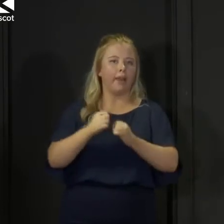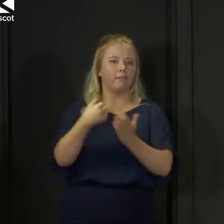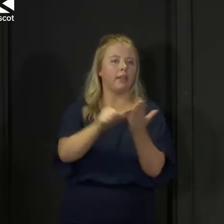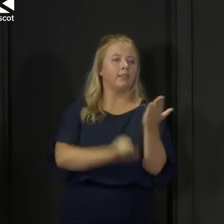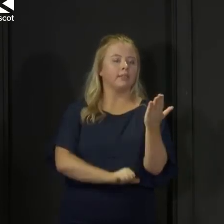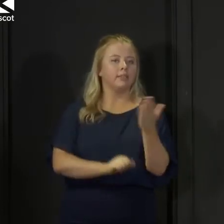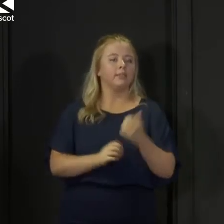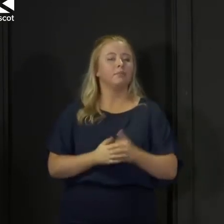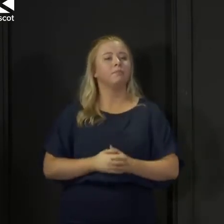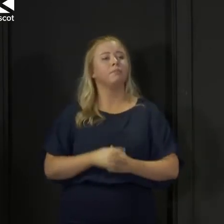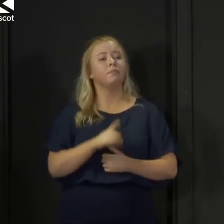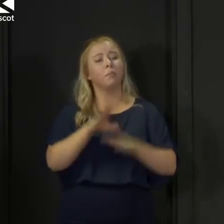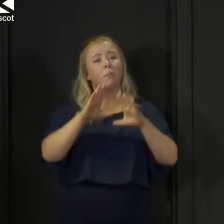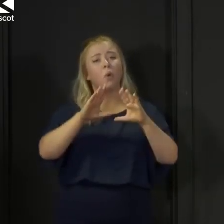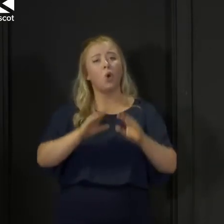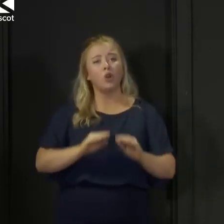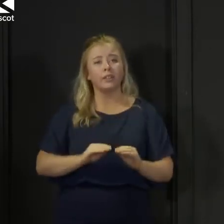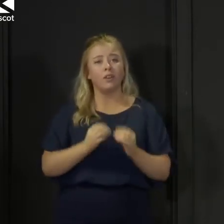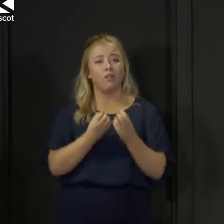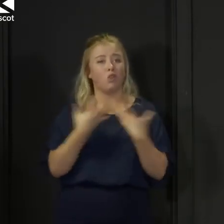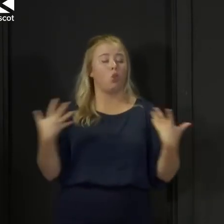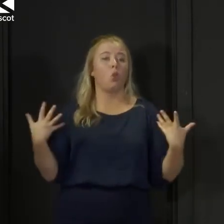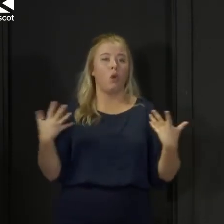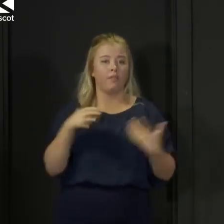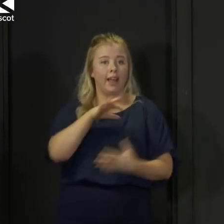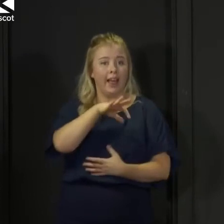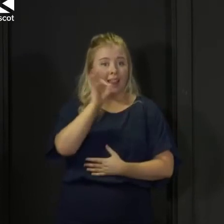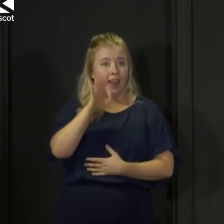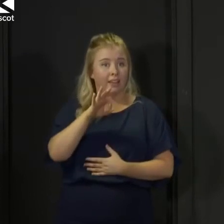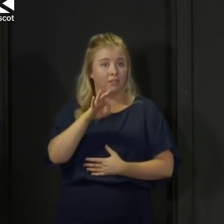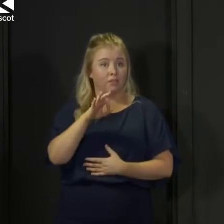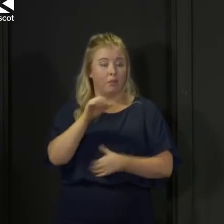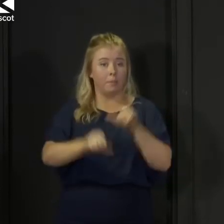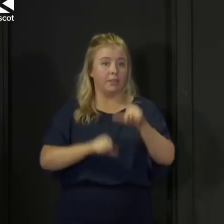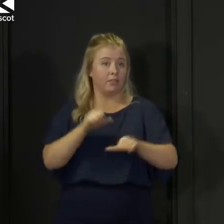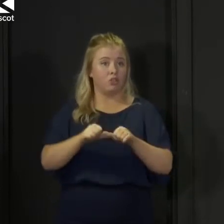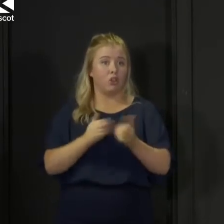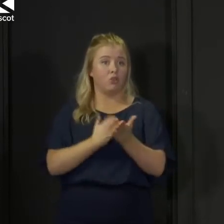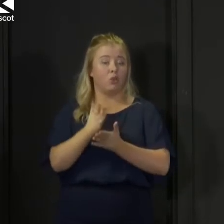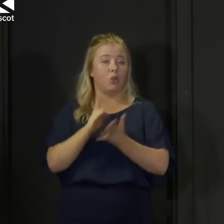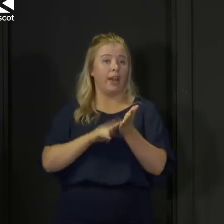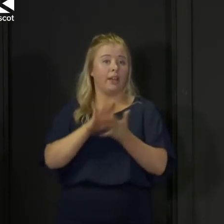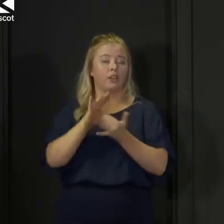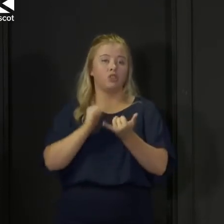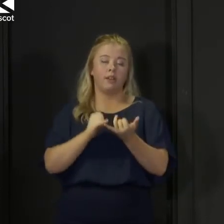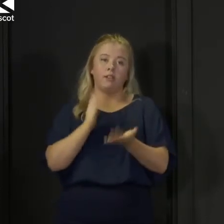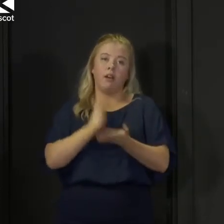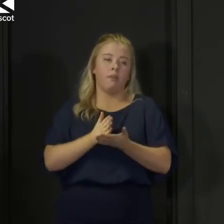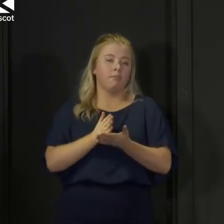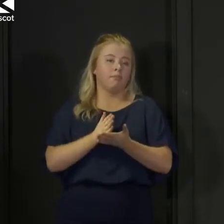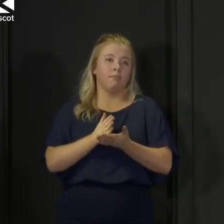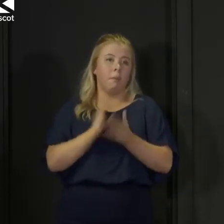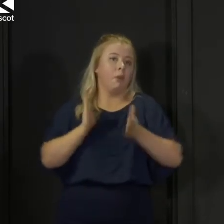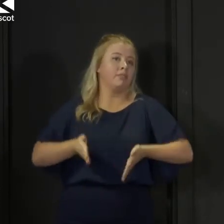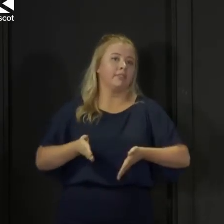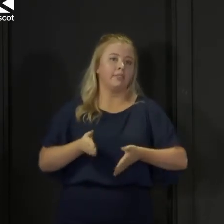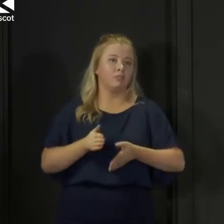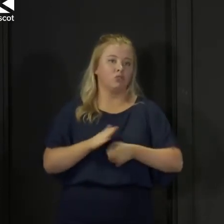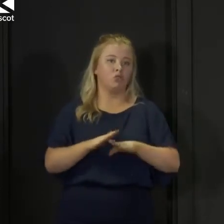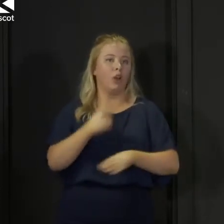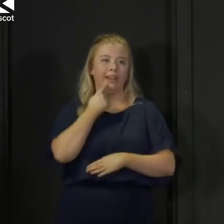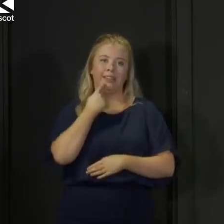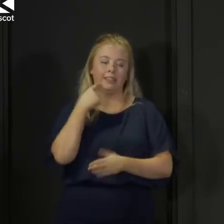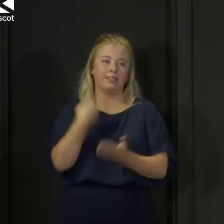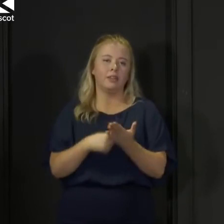elective procedures, many elective procedures in the NHS, I just want to remind people, is not something we did lightly. It was necessary in order to ensure that